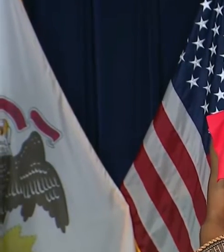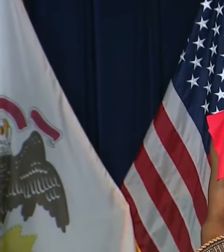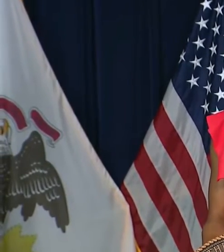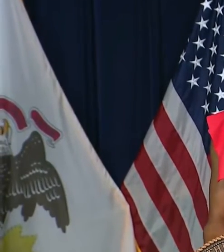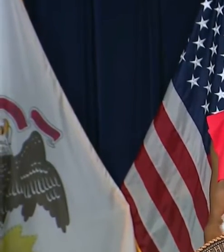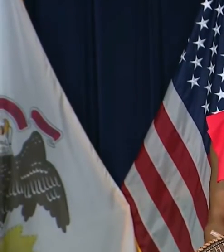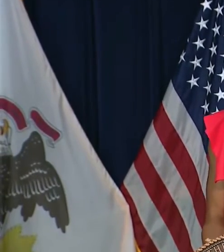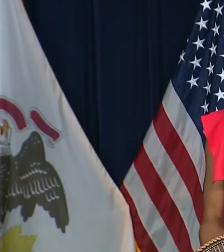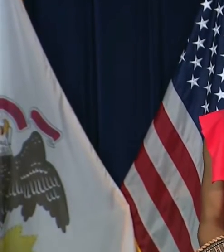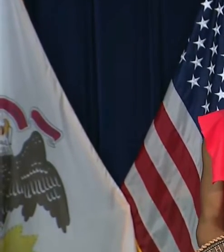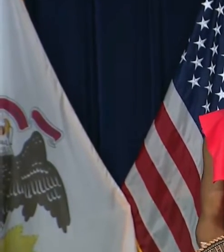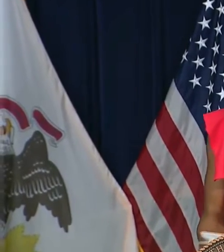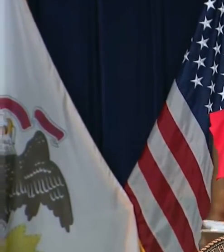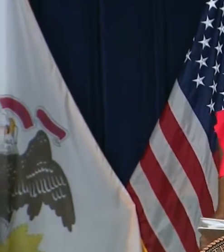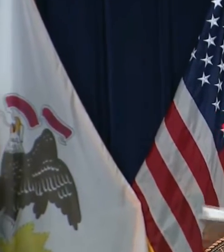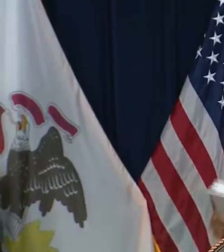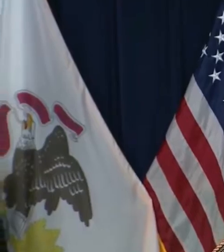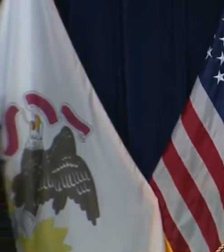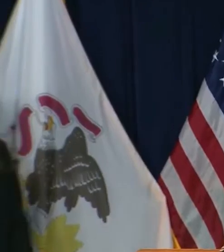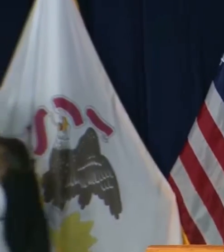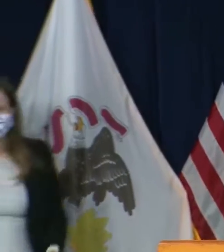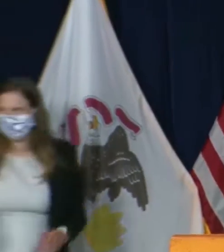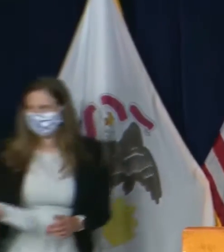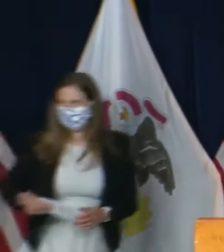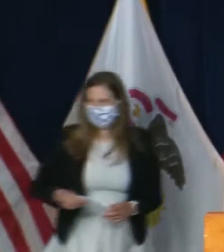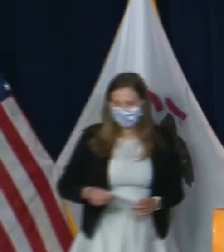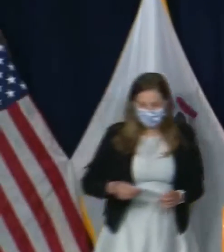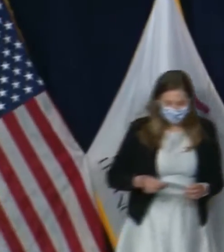Emily Landon, a hospital epidemiologist.